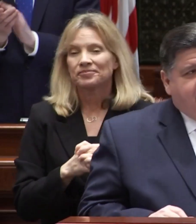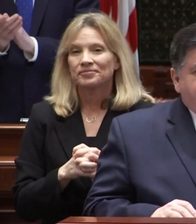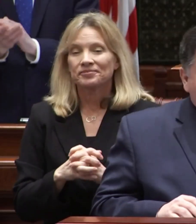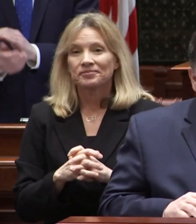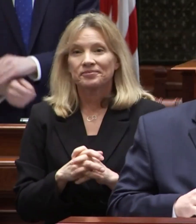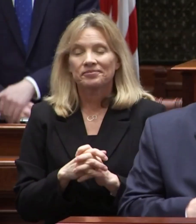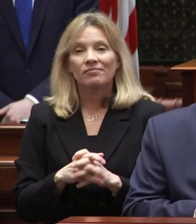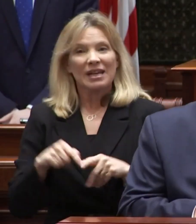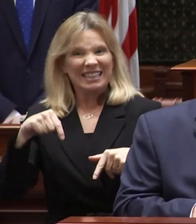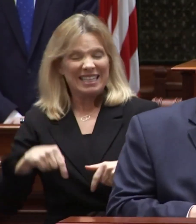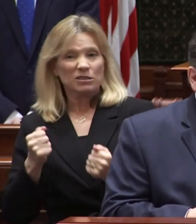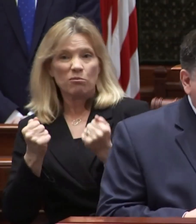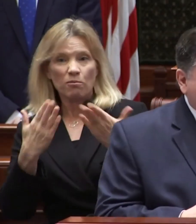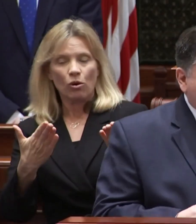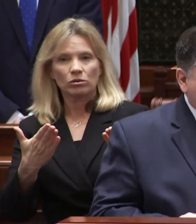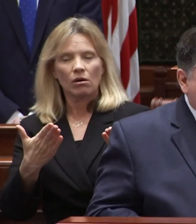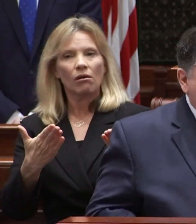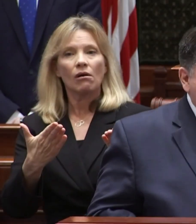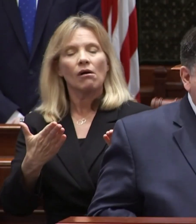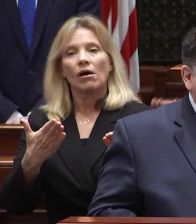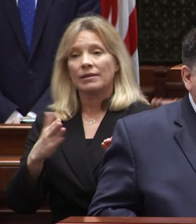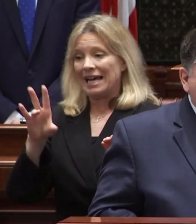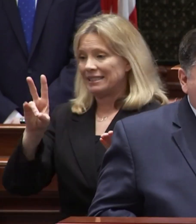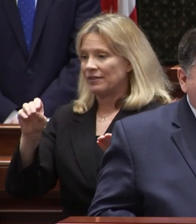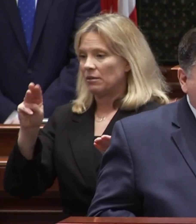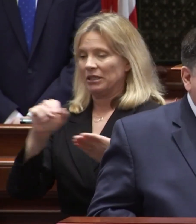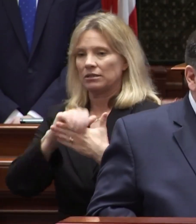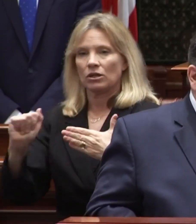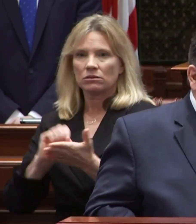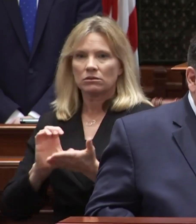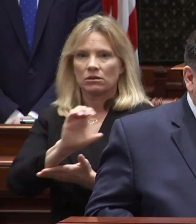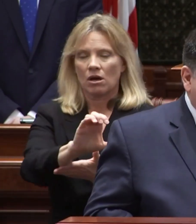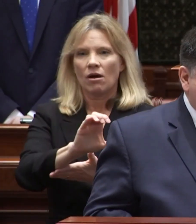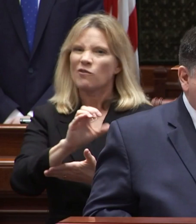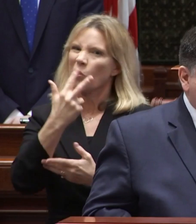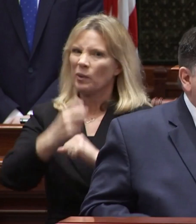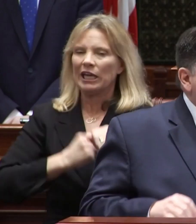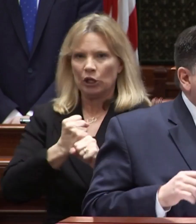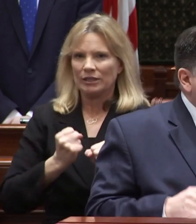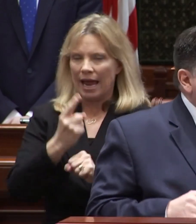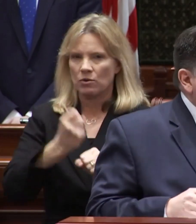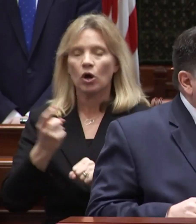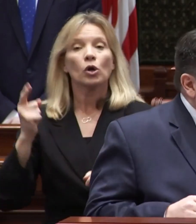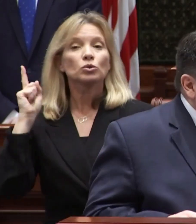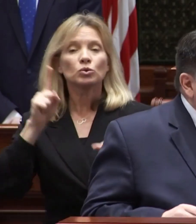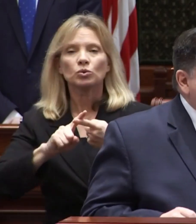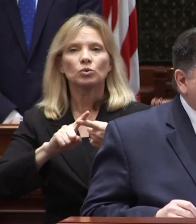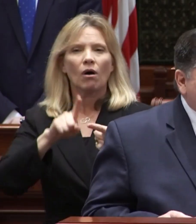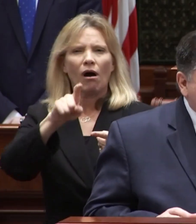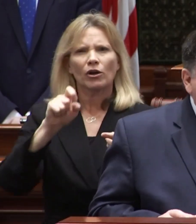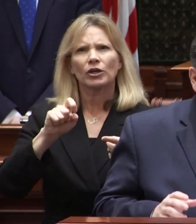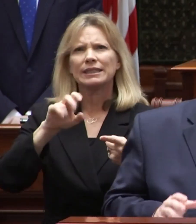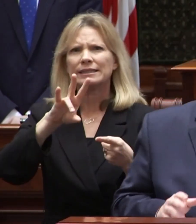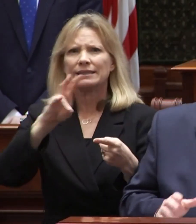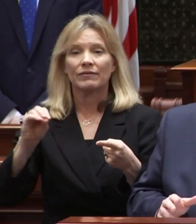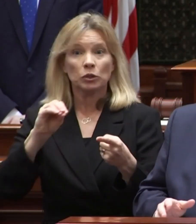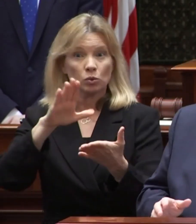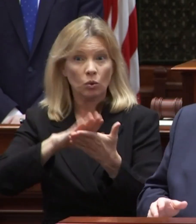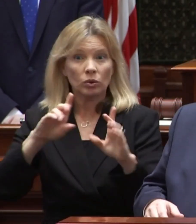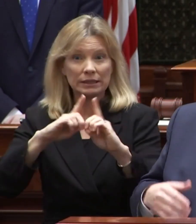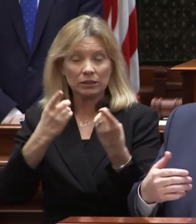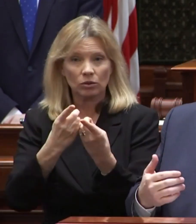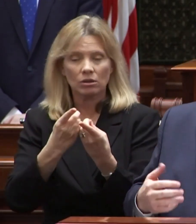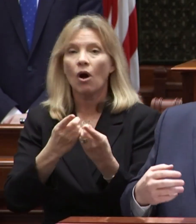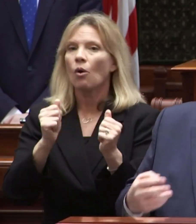proposal this proposal directs the 70 million dollars annually over the next three years to the 170 school